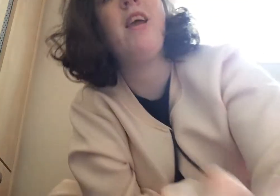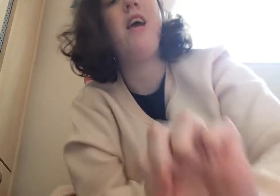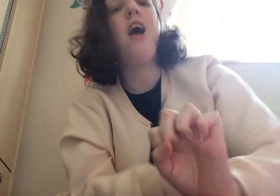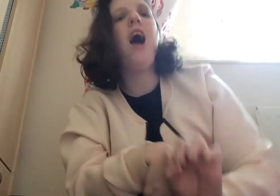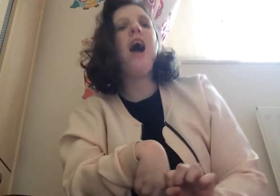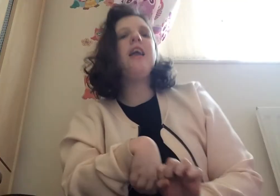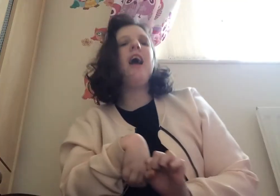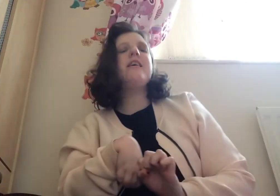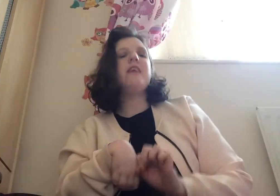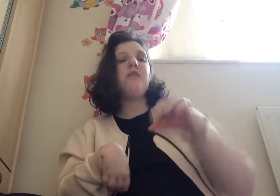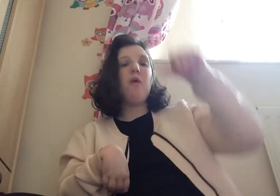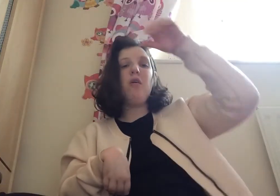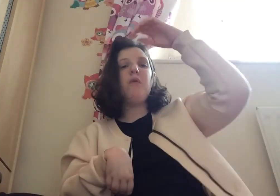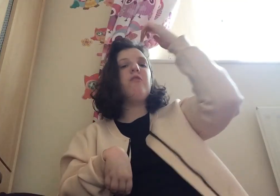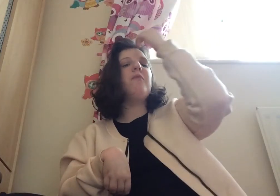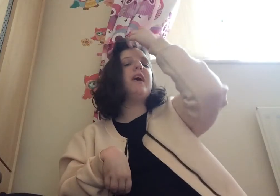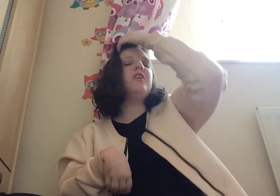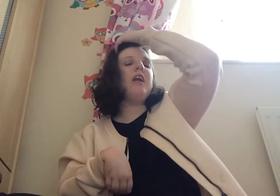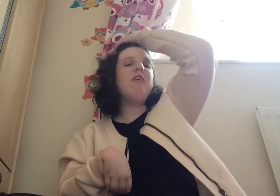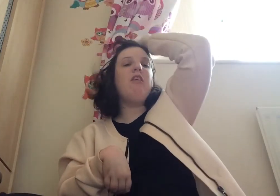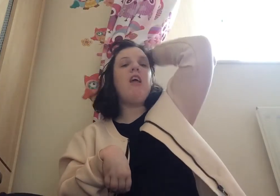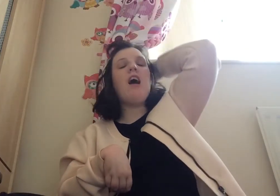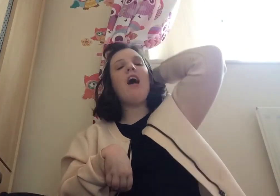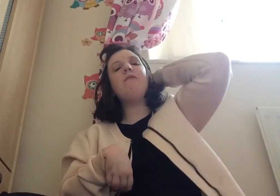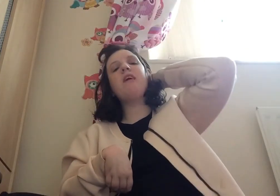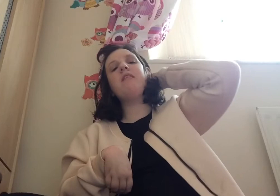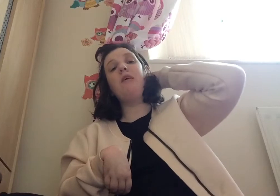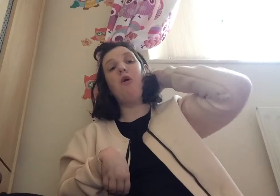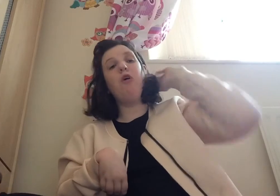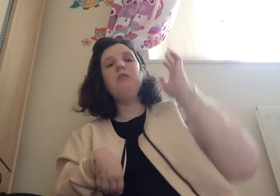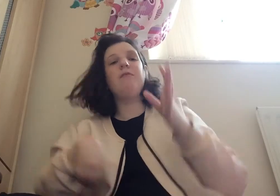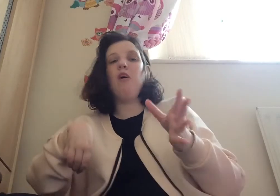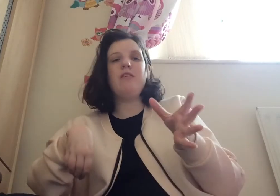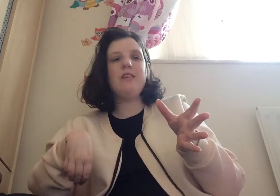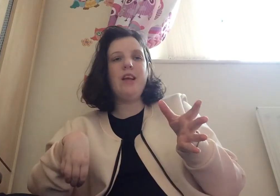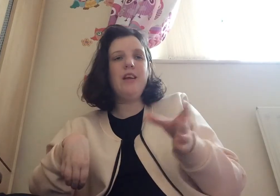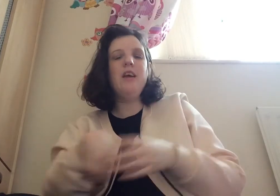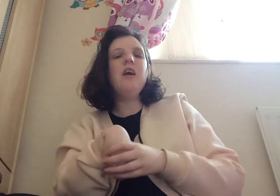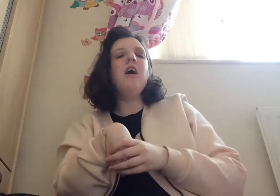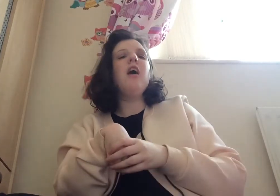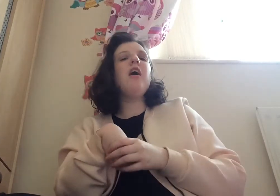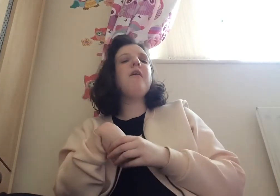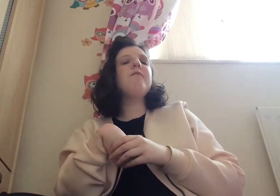hi guys and welcome to my channel i'm natalie wall obviously um